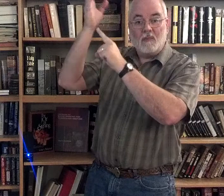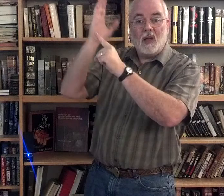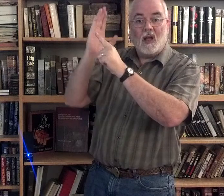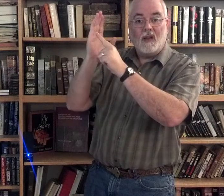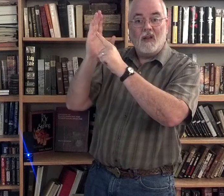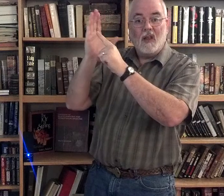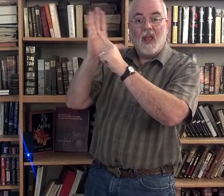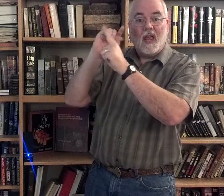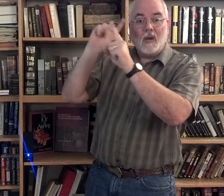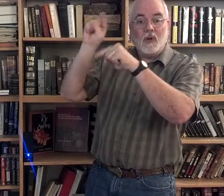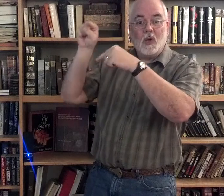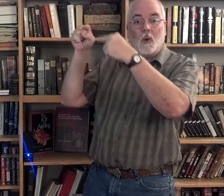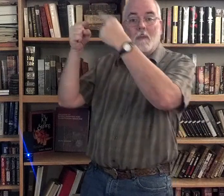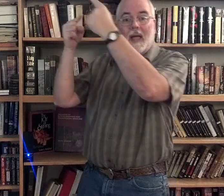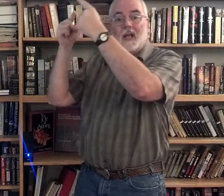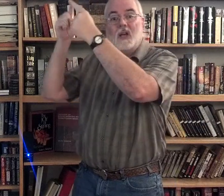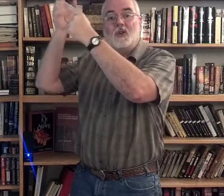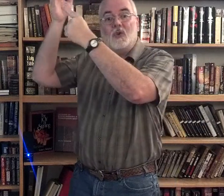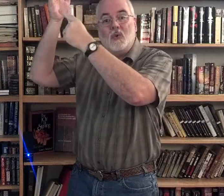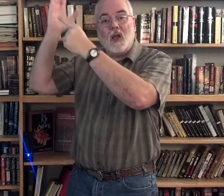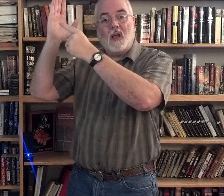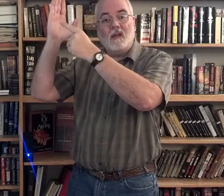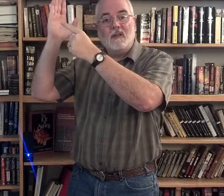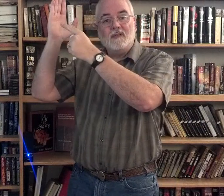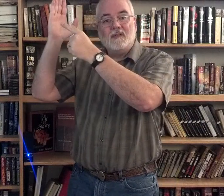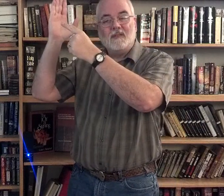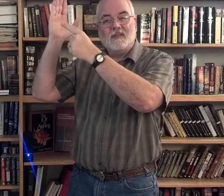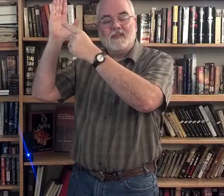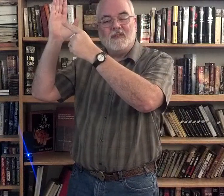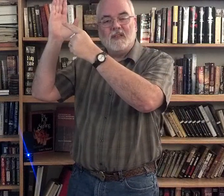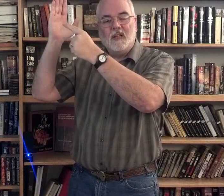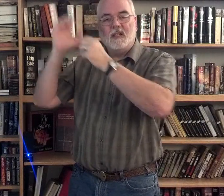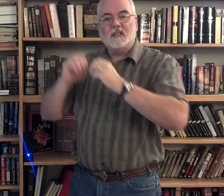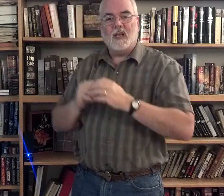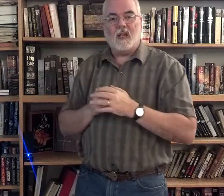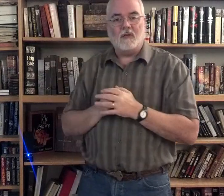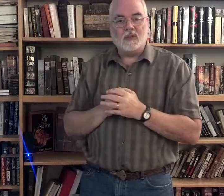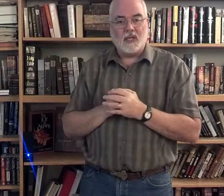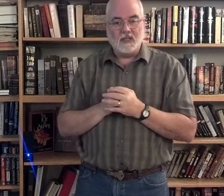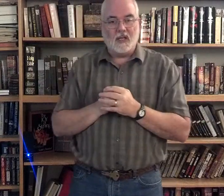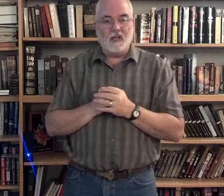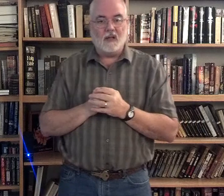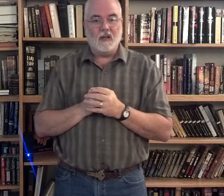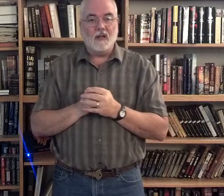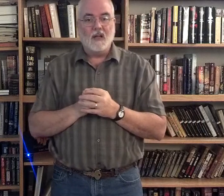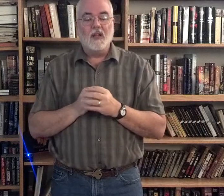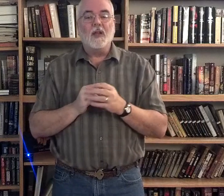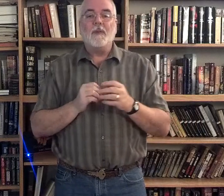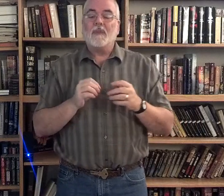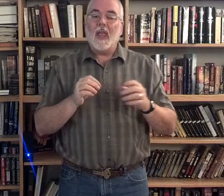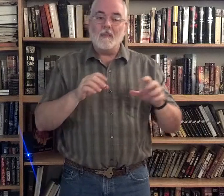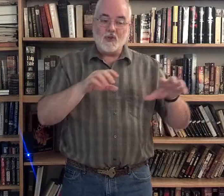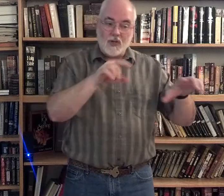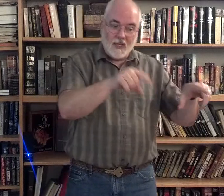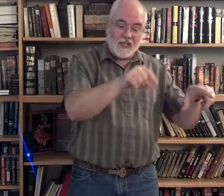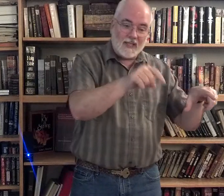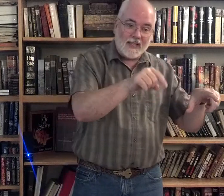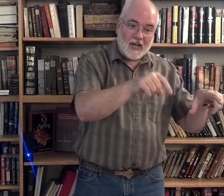God. And, would go back to God. See how that was easily done. And, Jesus is actually